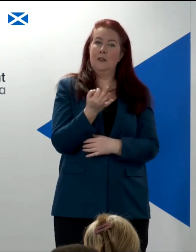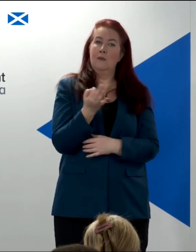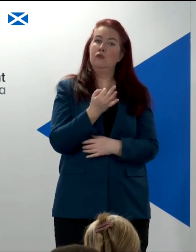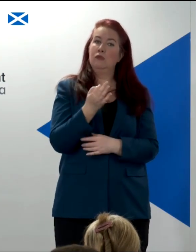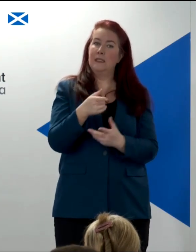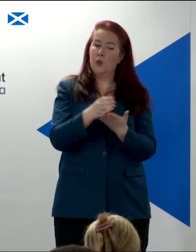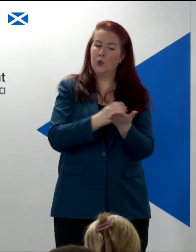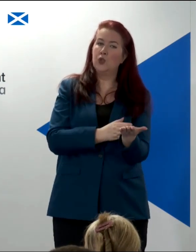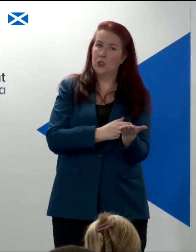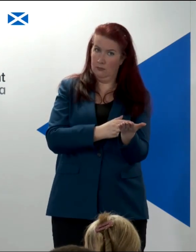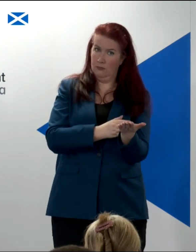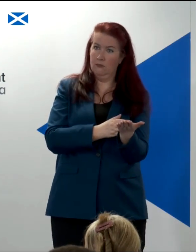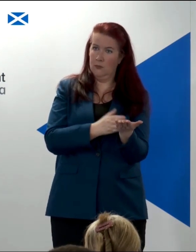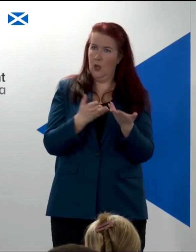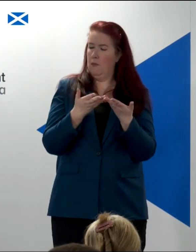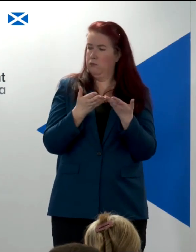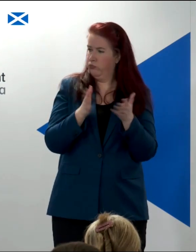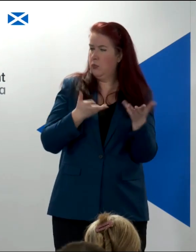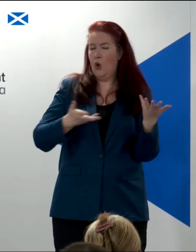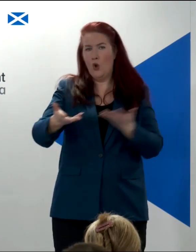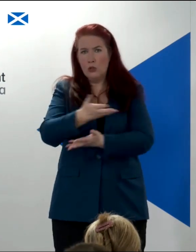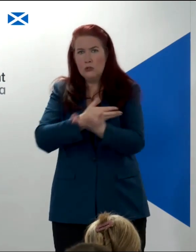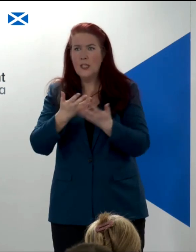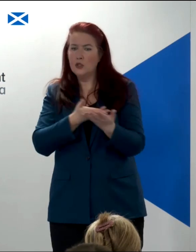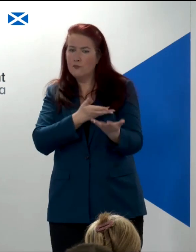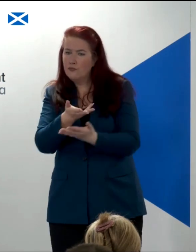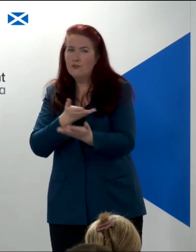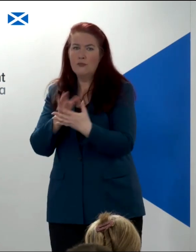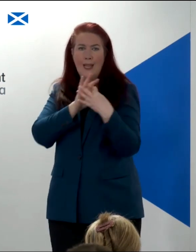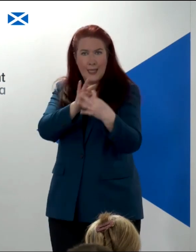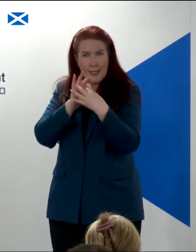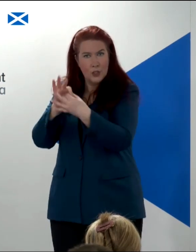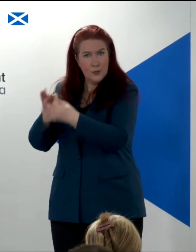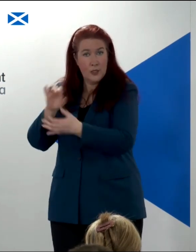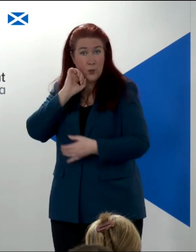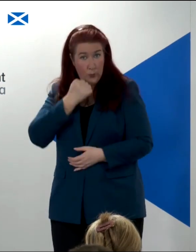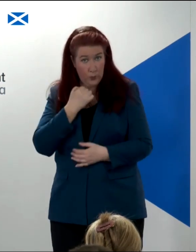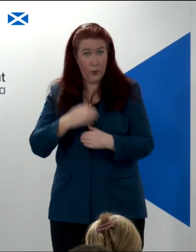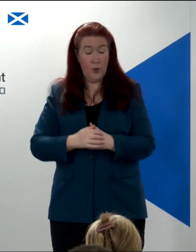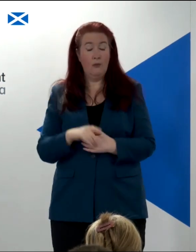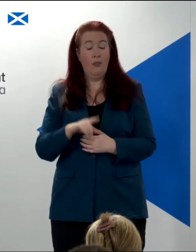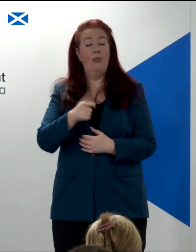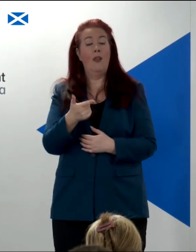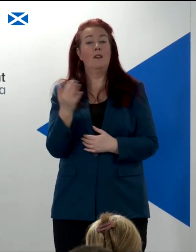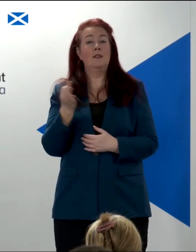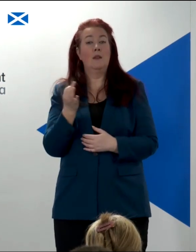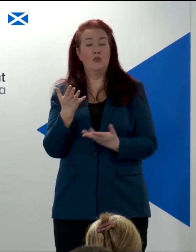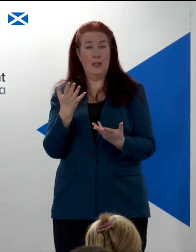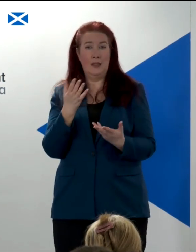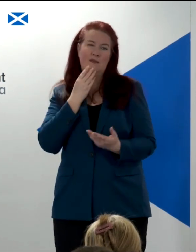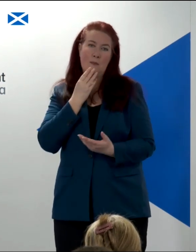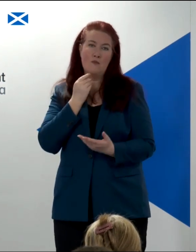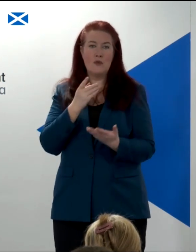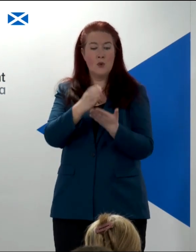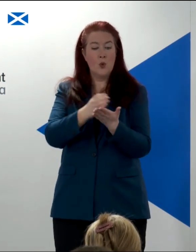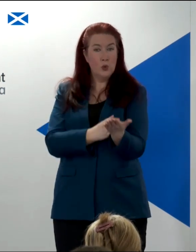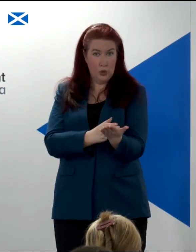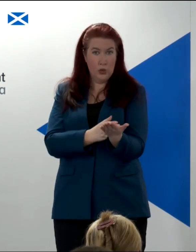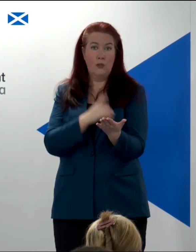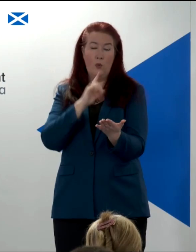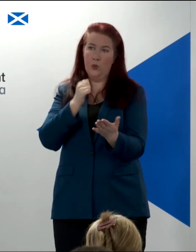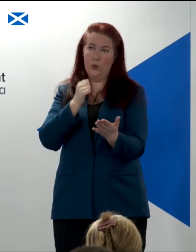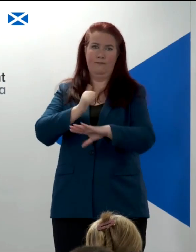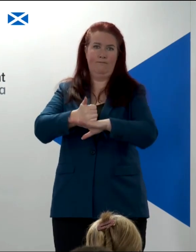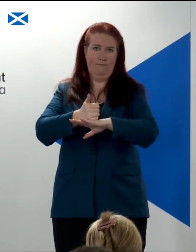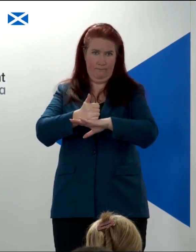After a wide process of consultation and of engagement, this interim constitution would come into force at